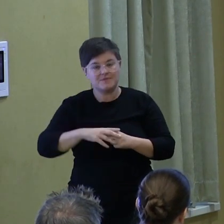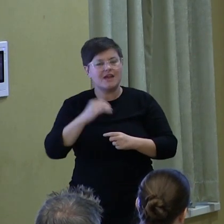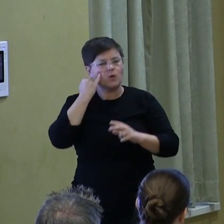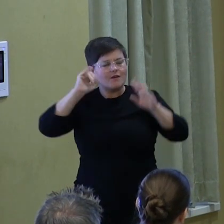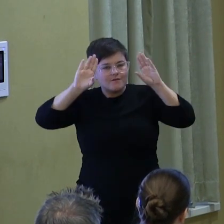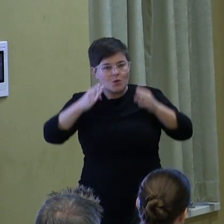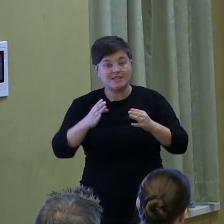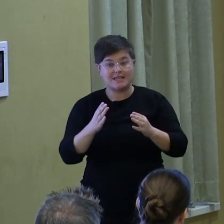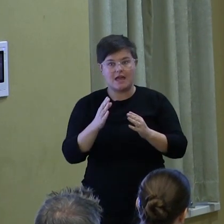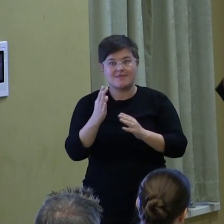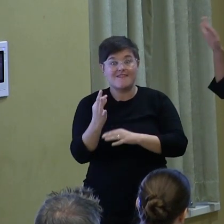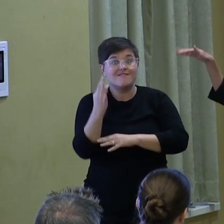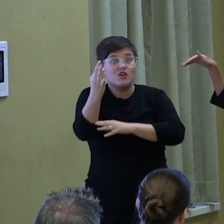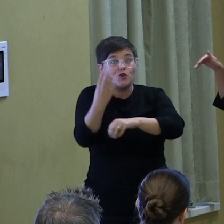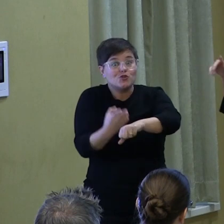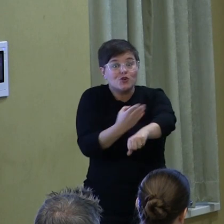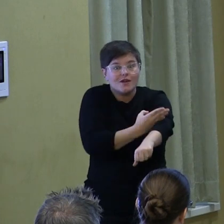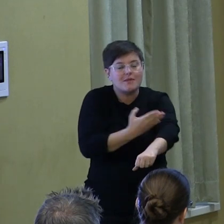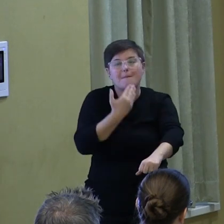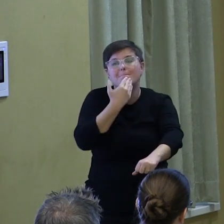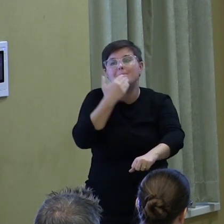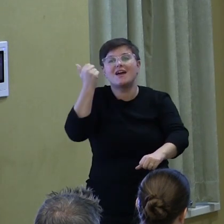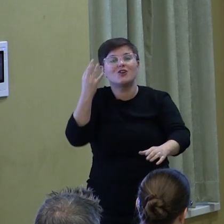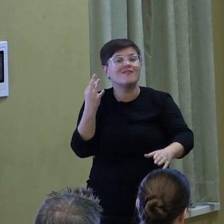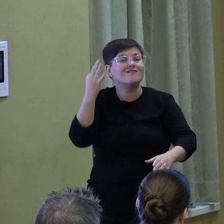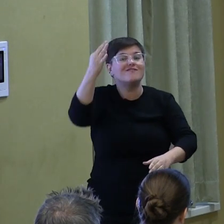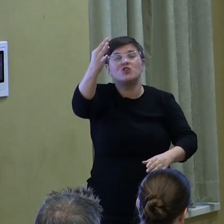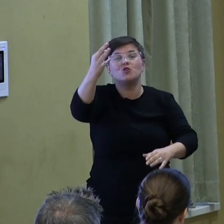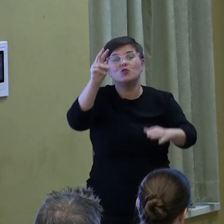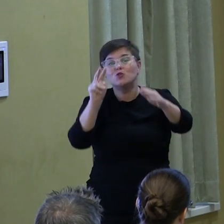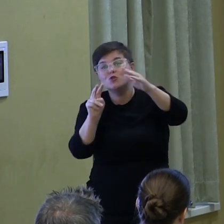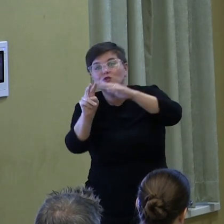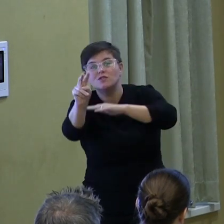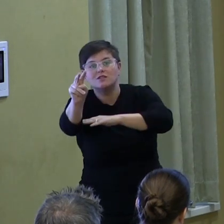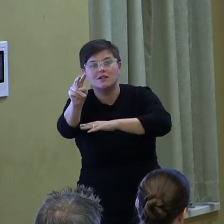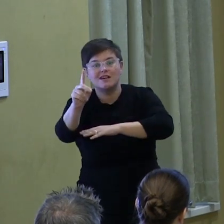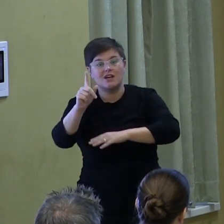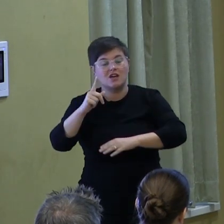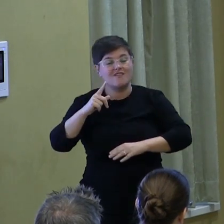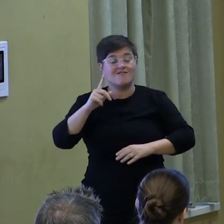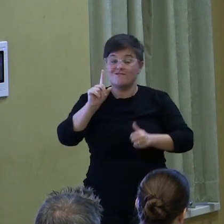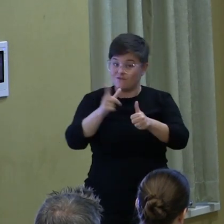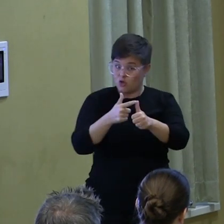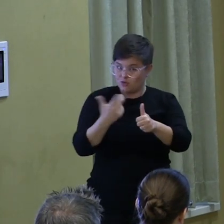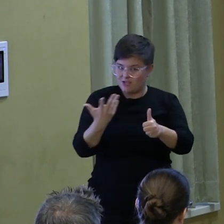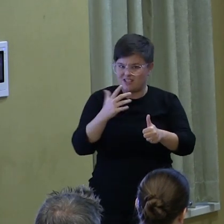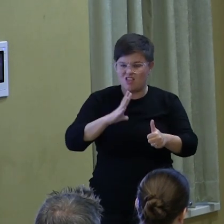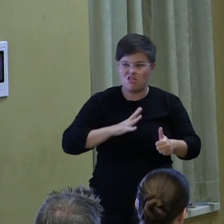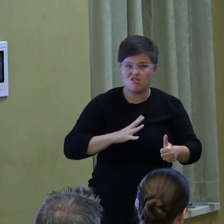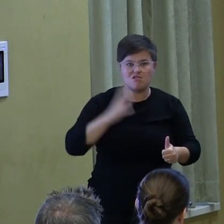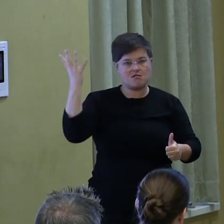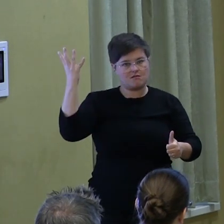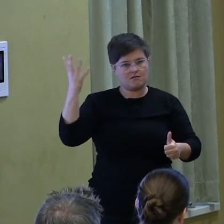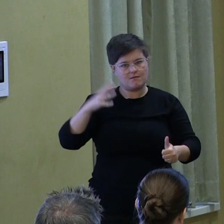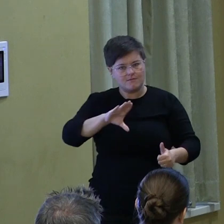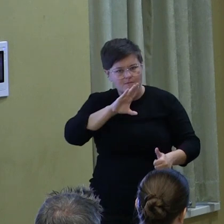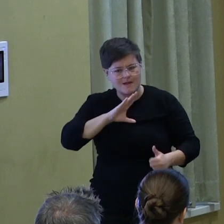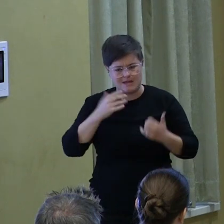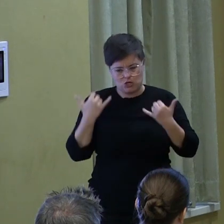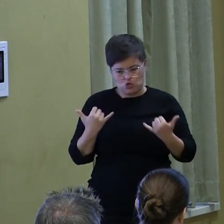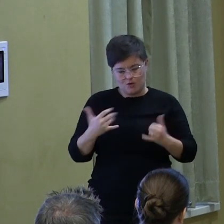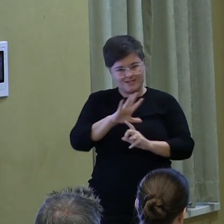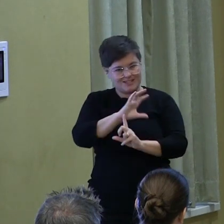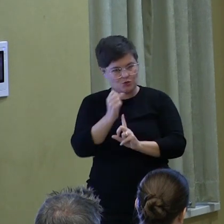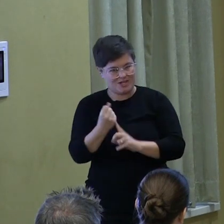future that we desire, that better future ahead, we often find ourselves pretty dissatisfied, pretty frustrated with how things